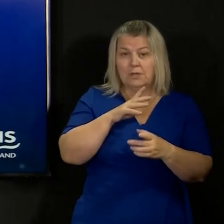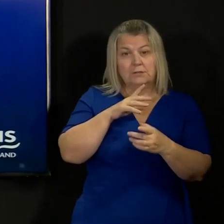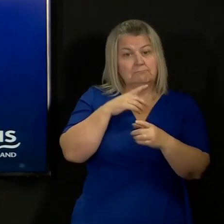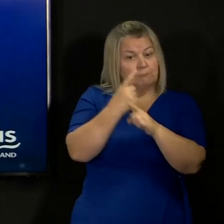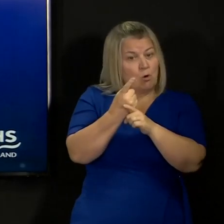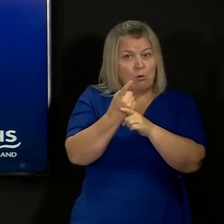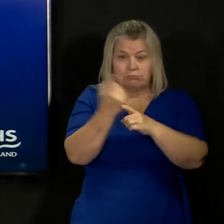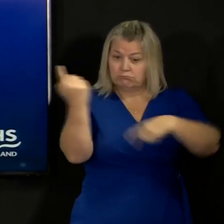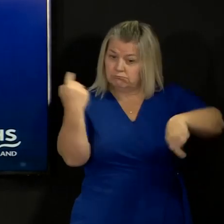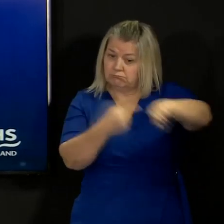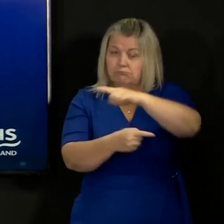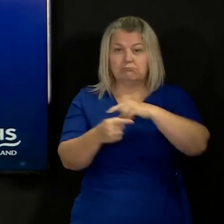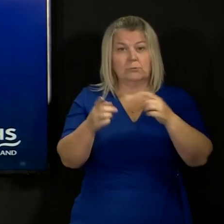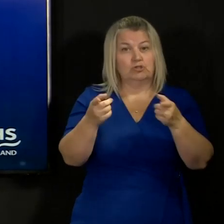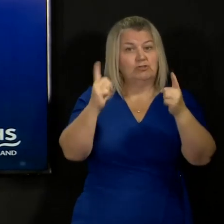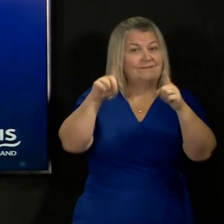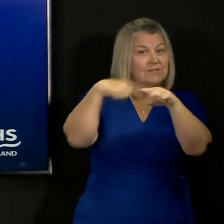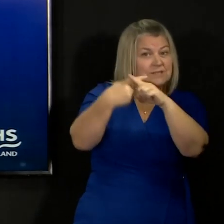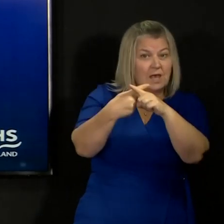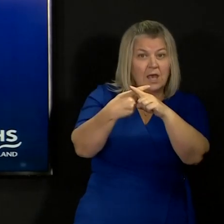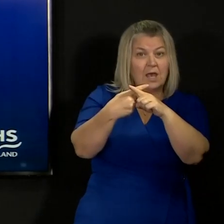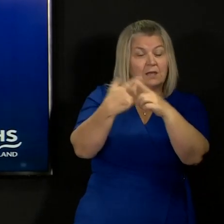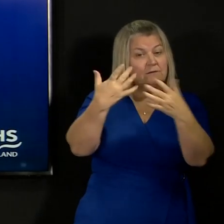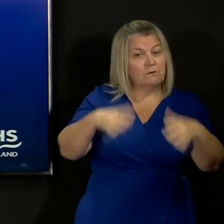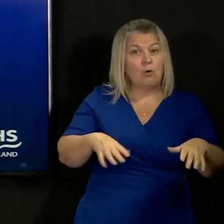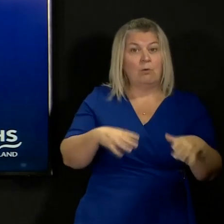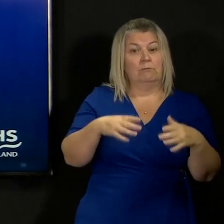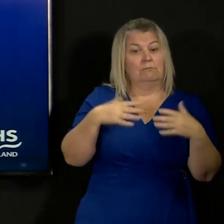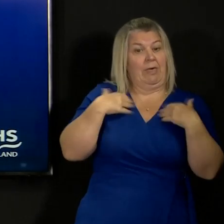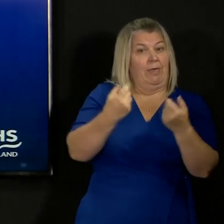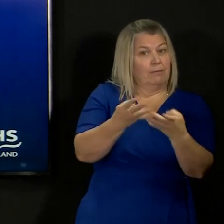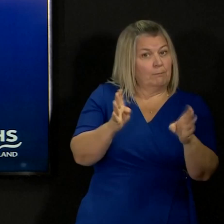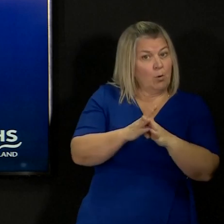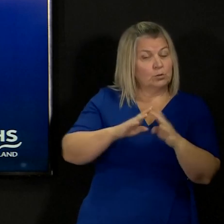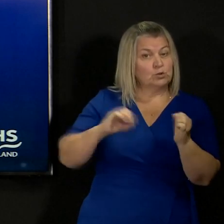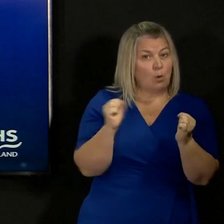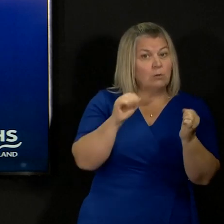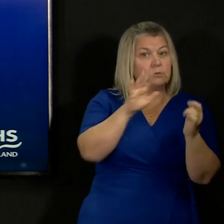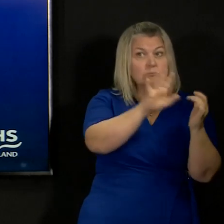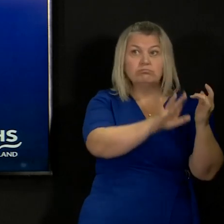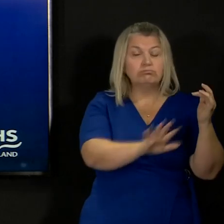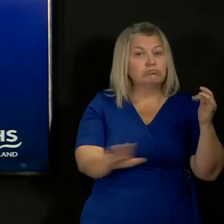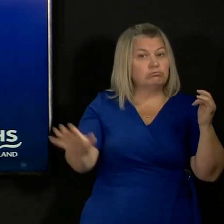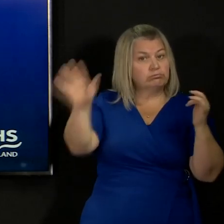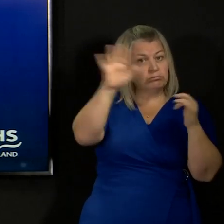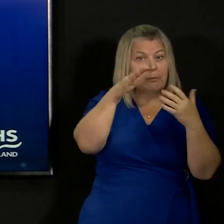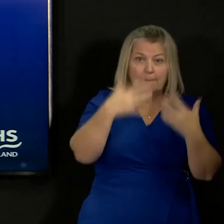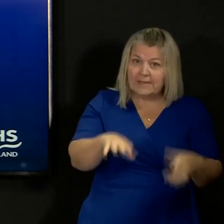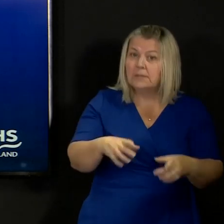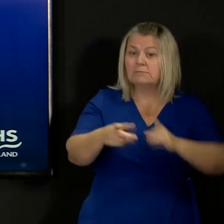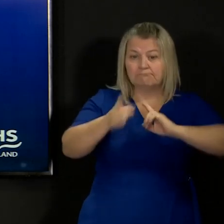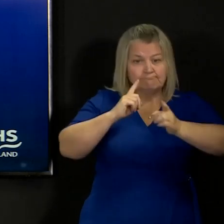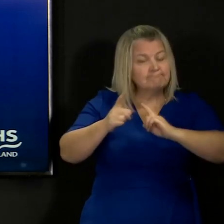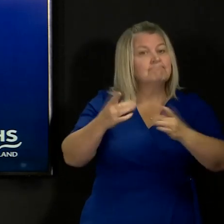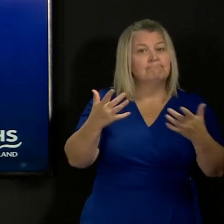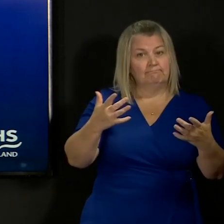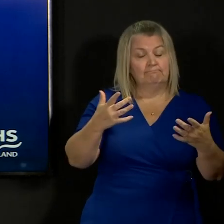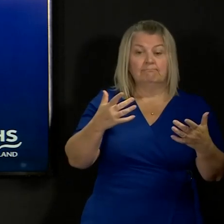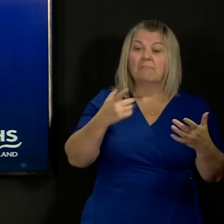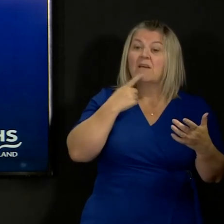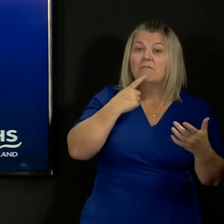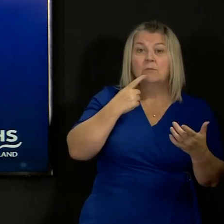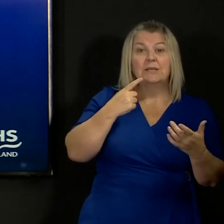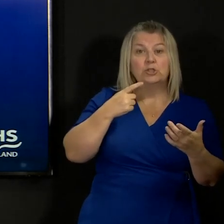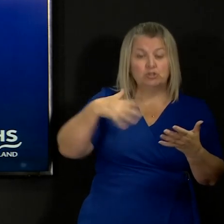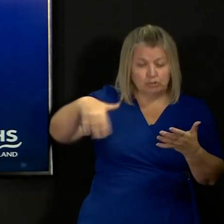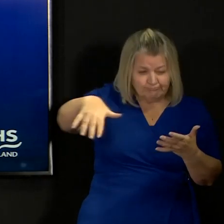have the letter that we sent last week. The data is being gathered, and we intend to publish that, as the